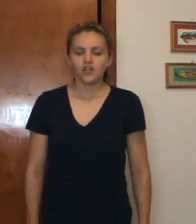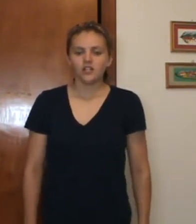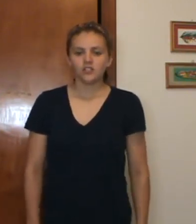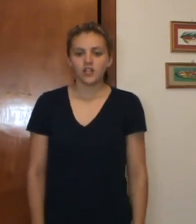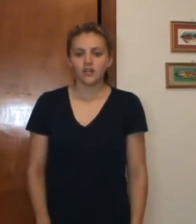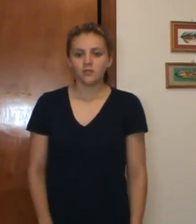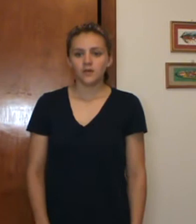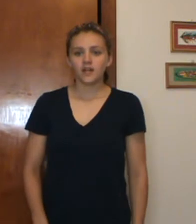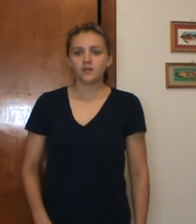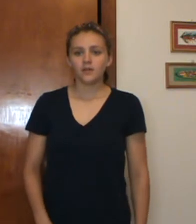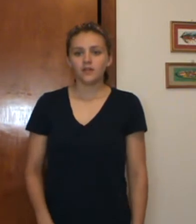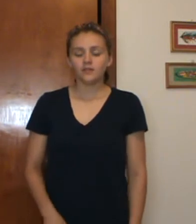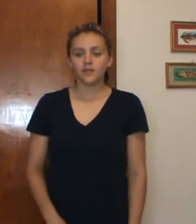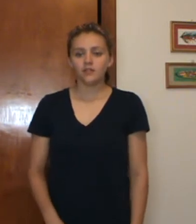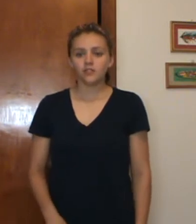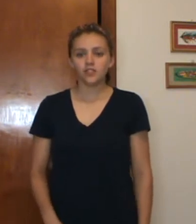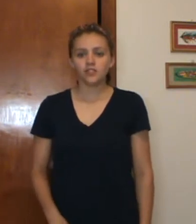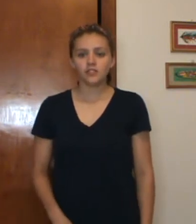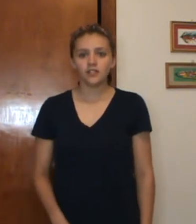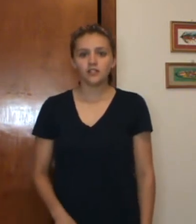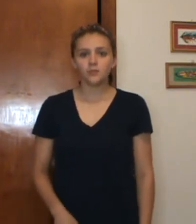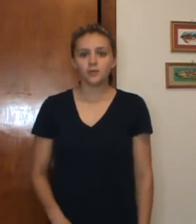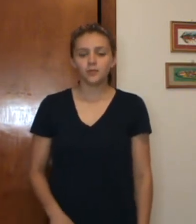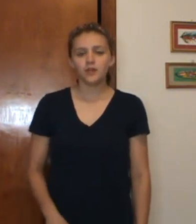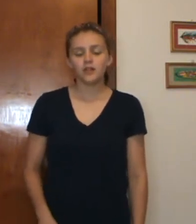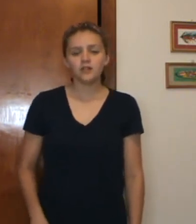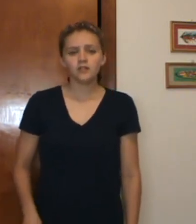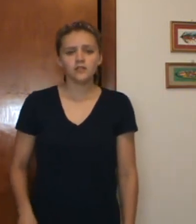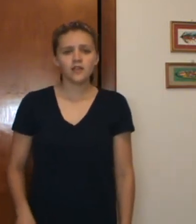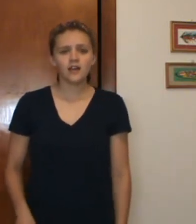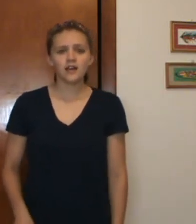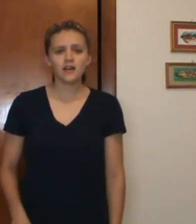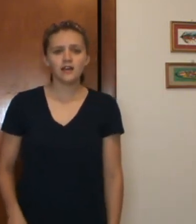Same bed, but it feels just a little bit big enough